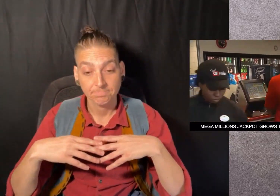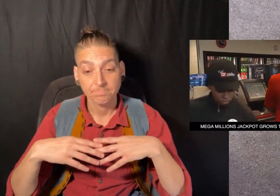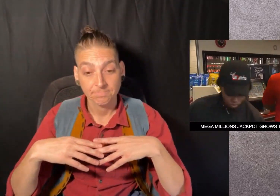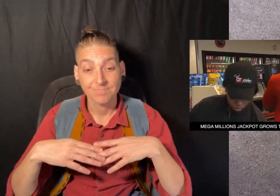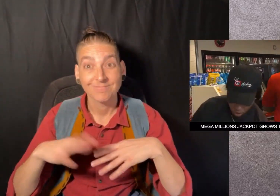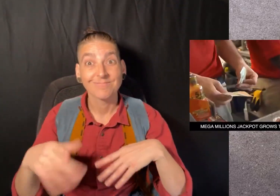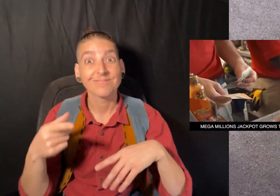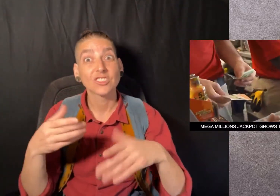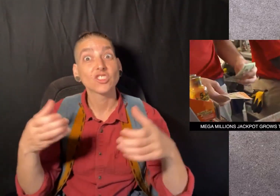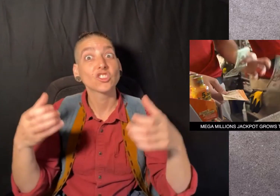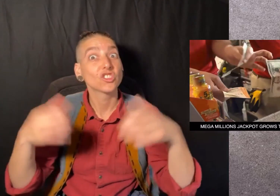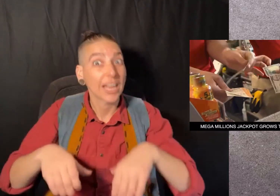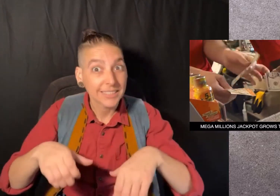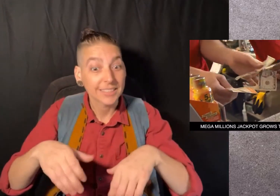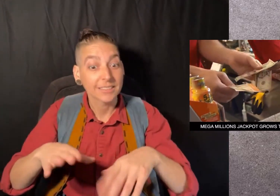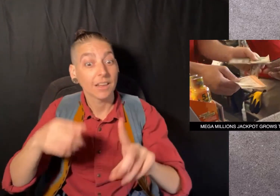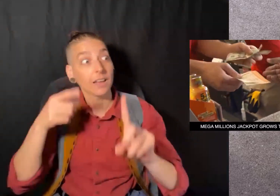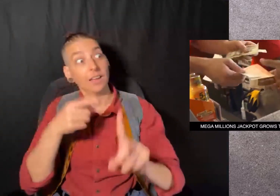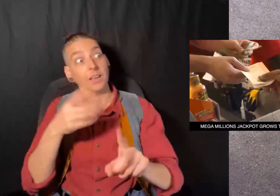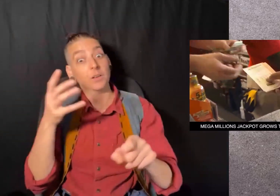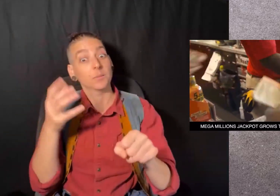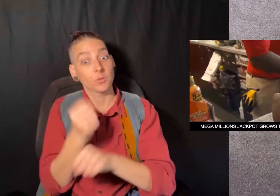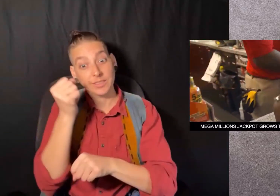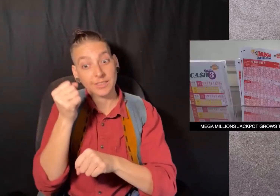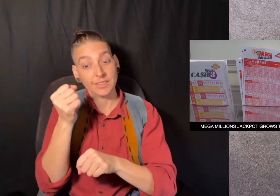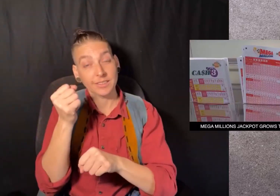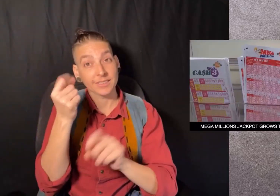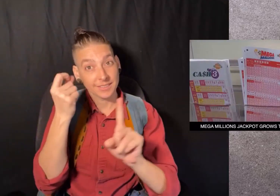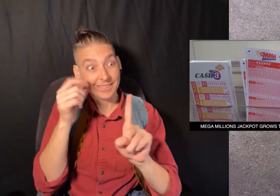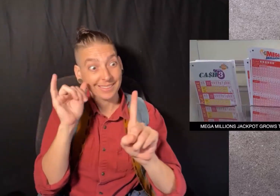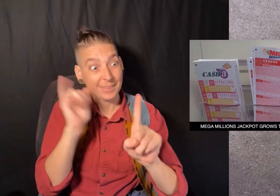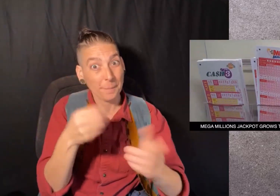The chance of winning that money, however, is slim.